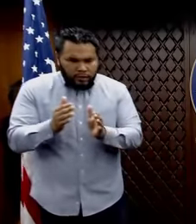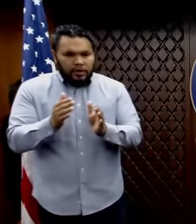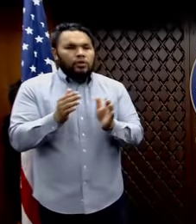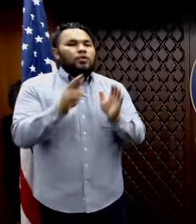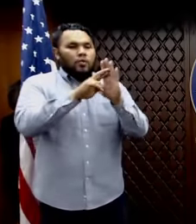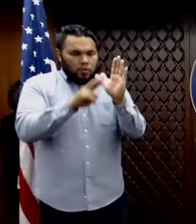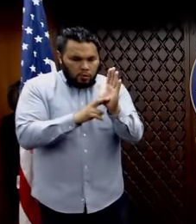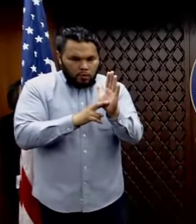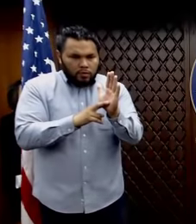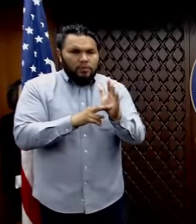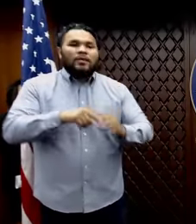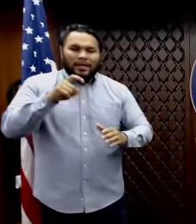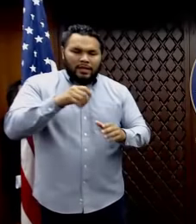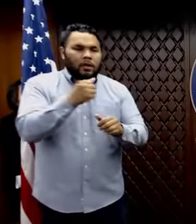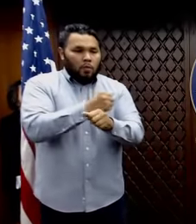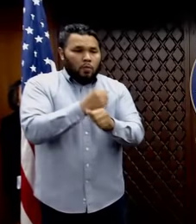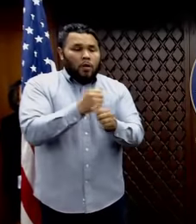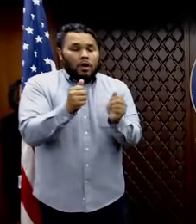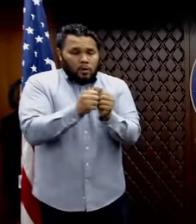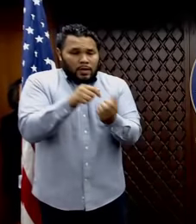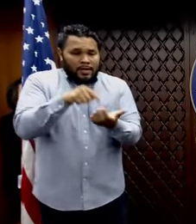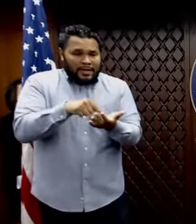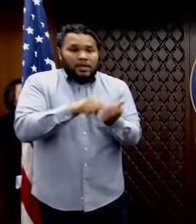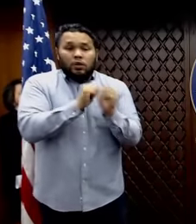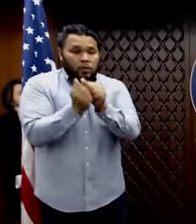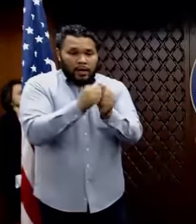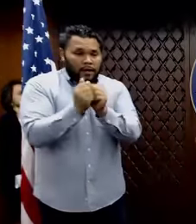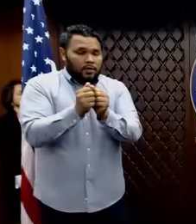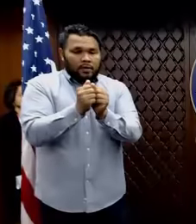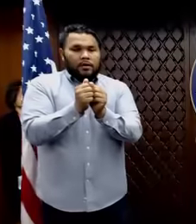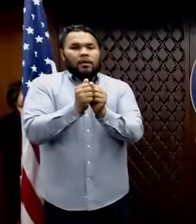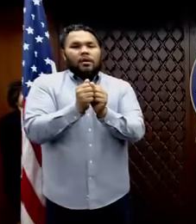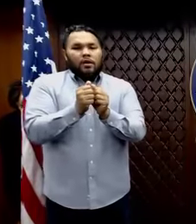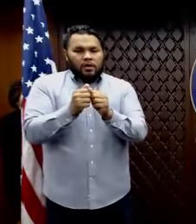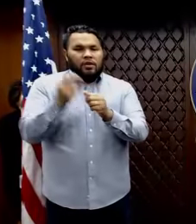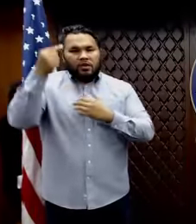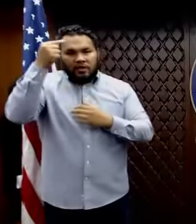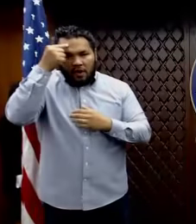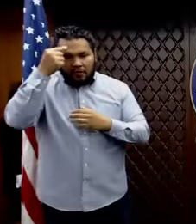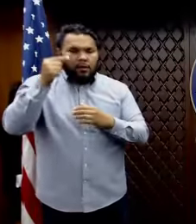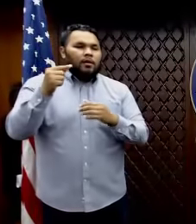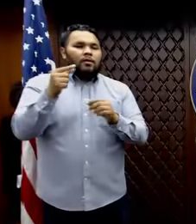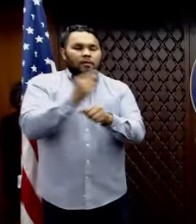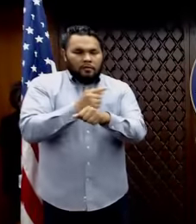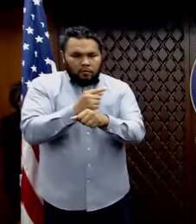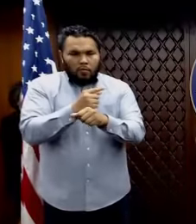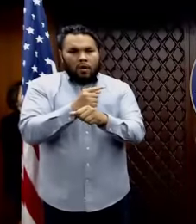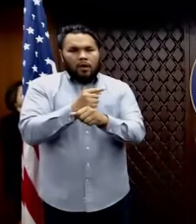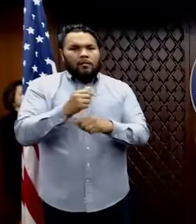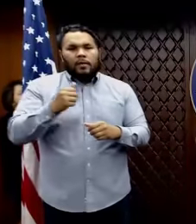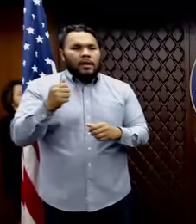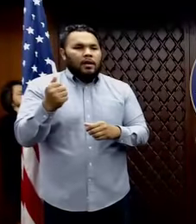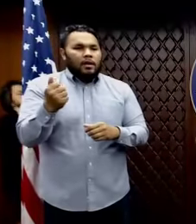you know, we have to work through this together with the government of Guam, the hotel restaurant association, and the planners up at Joint Region, as well as, uh,